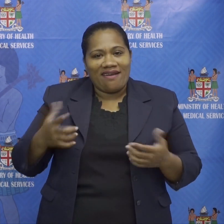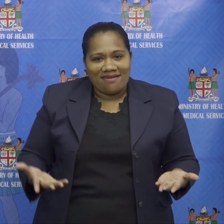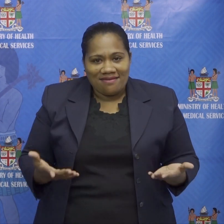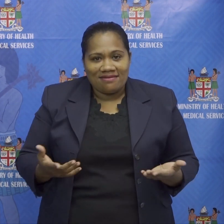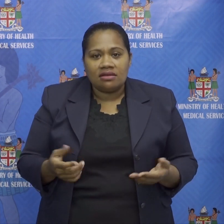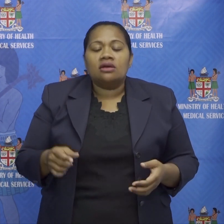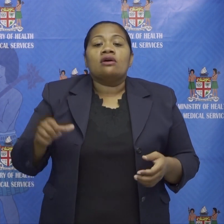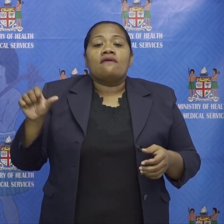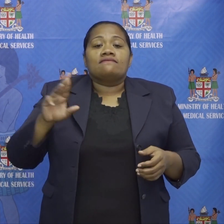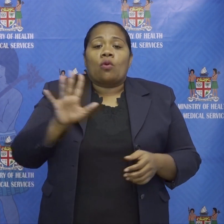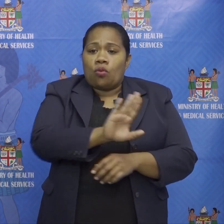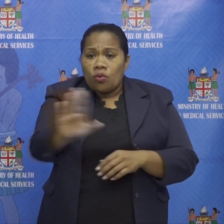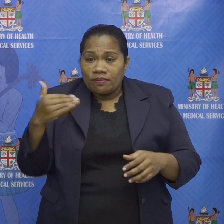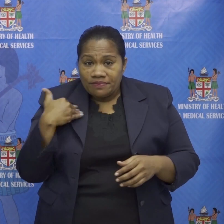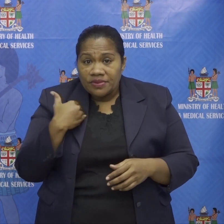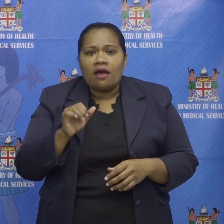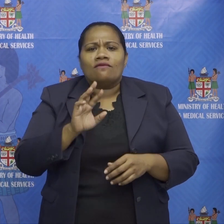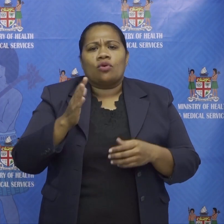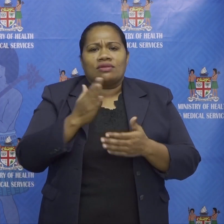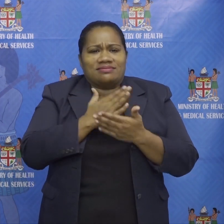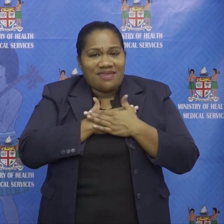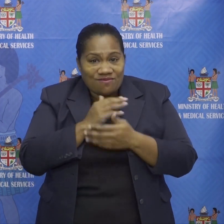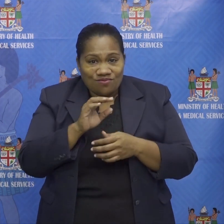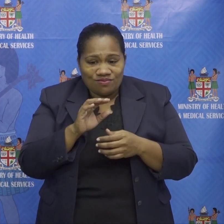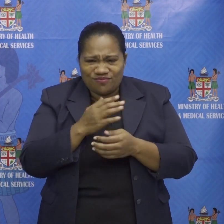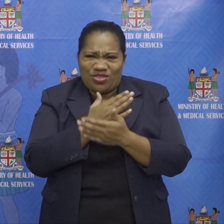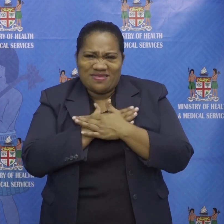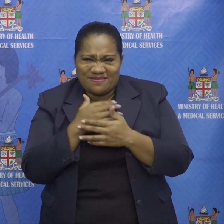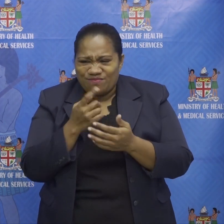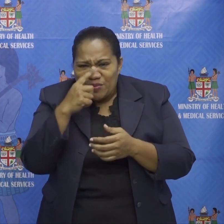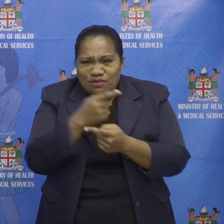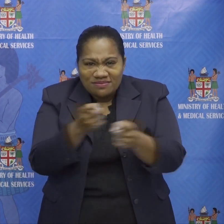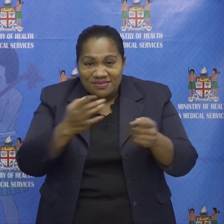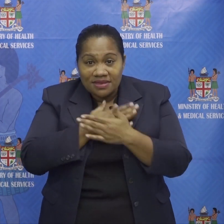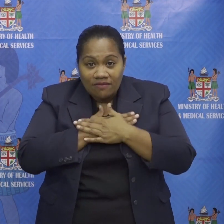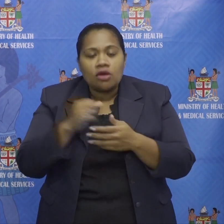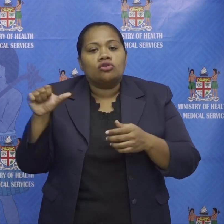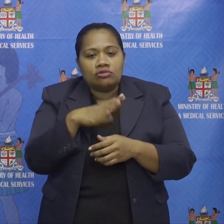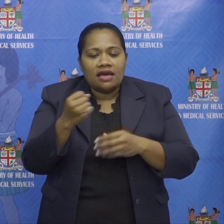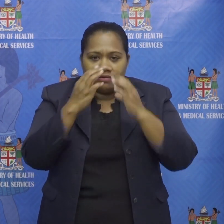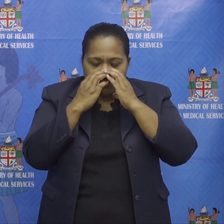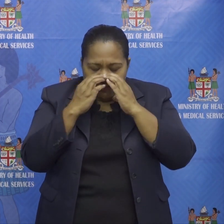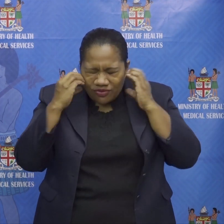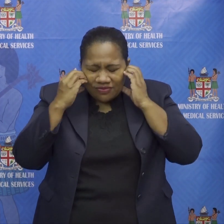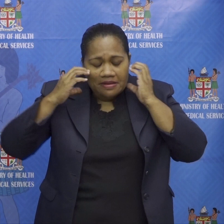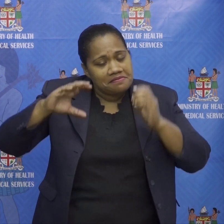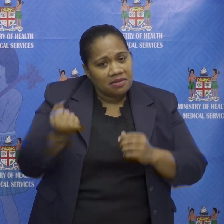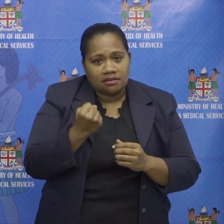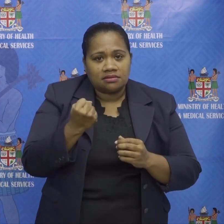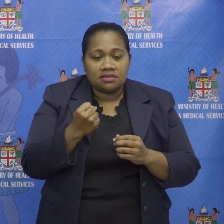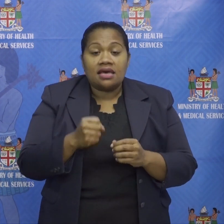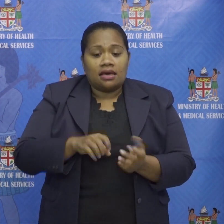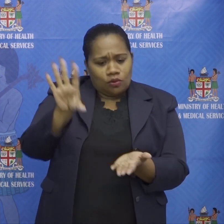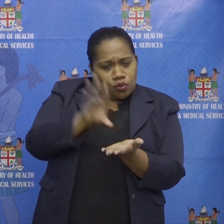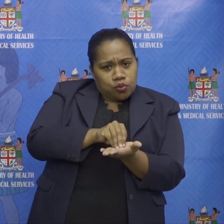wearing a mask at all times you must download care fiji and keep it switched on whenever you're out of your home